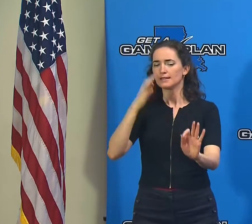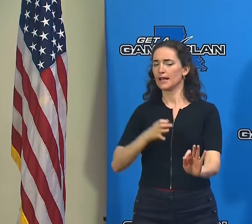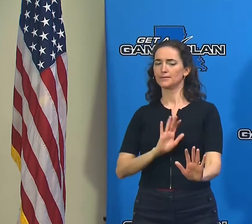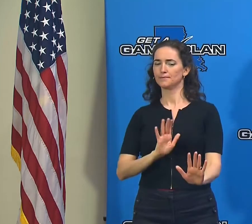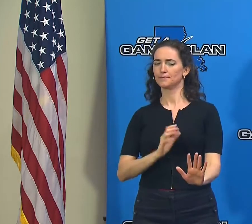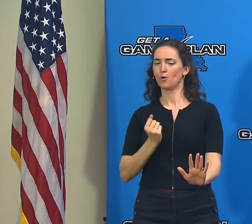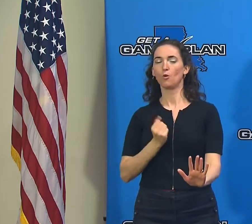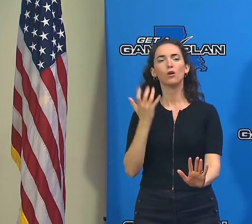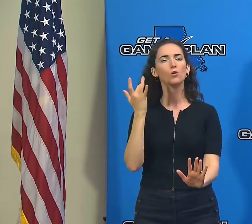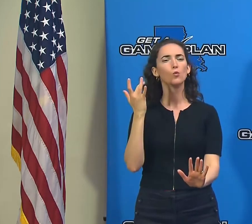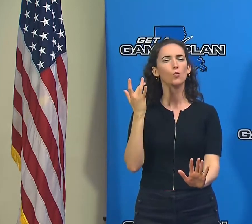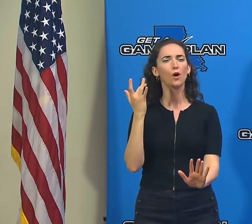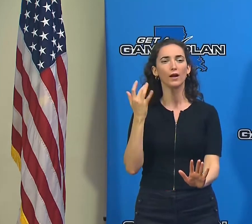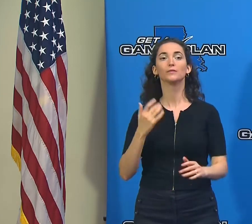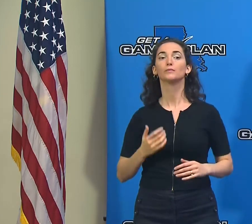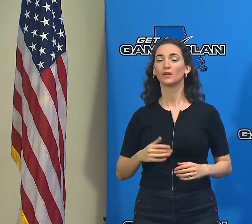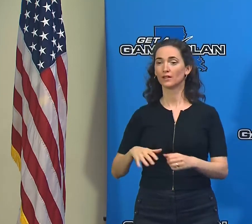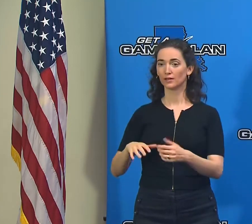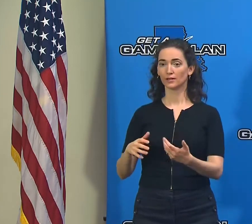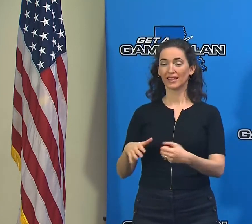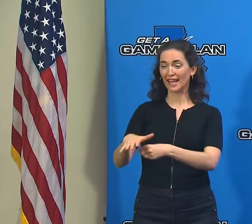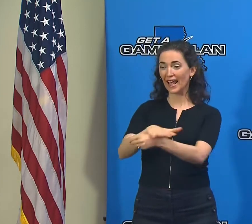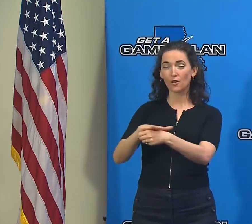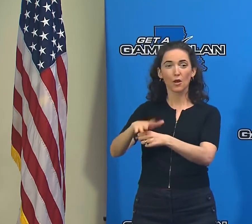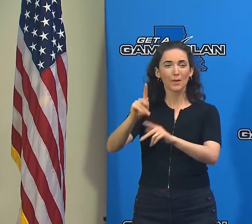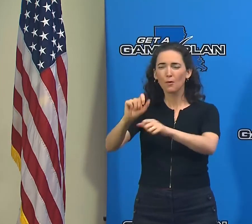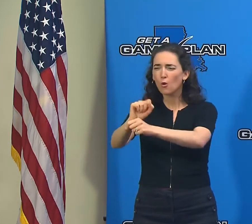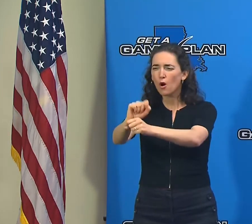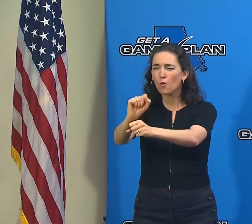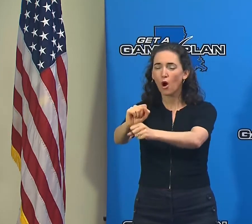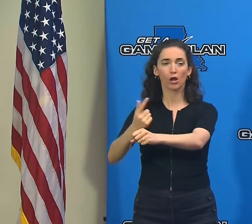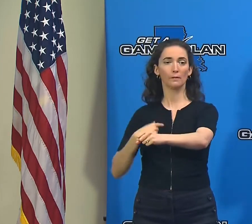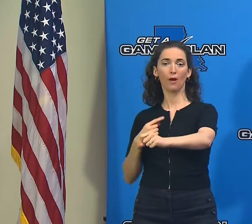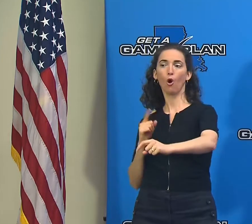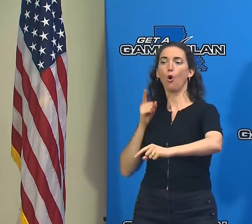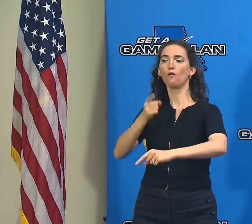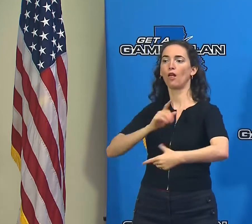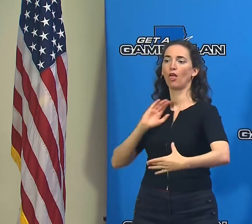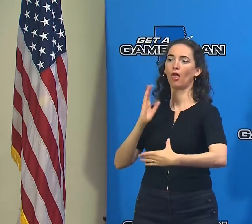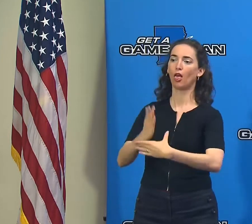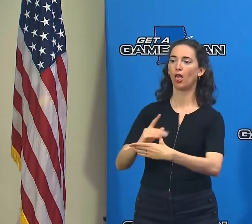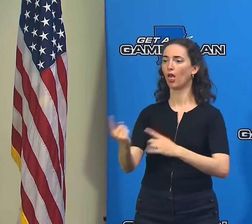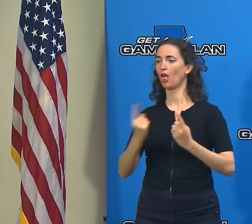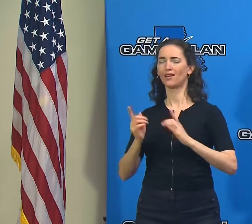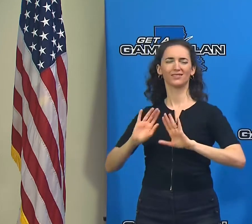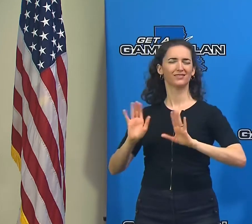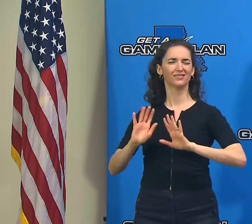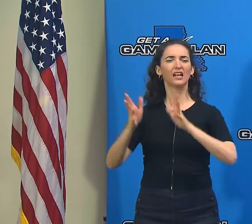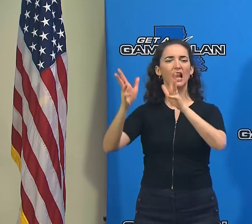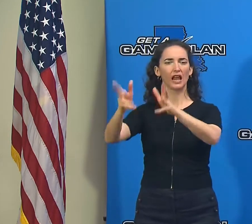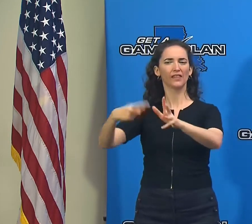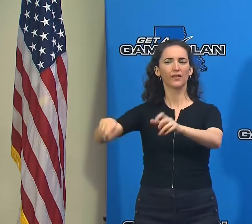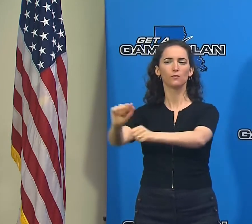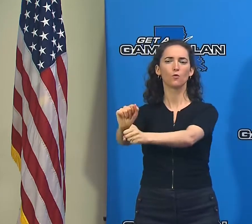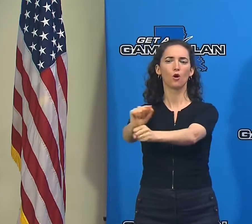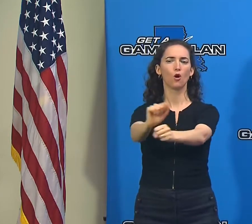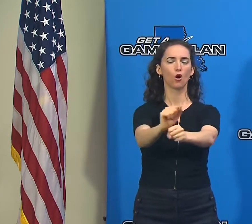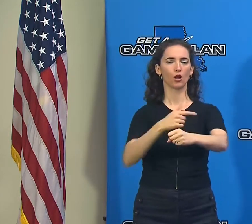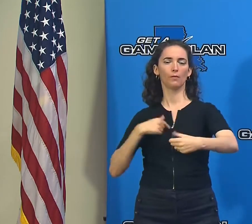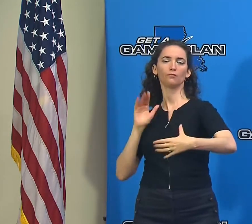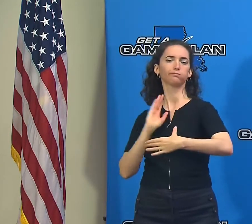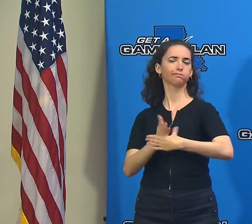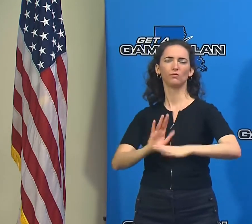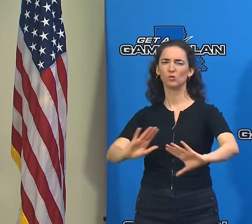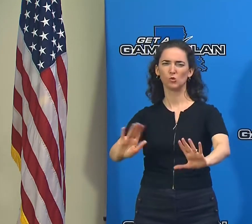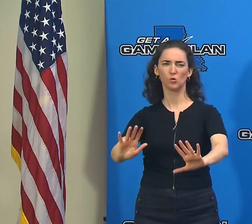because all of our area assets were needed today for search and rescue, because the affected portion of our